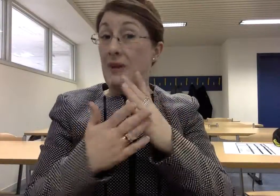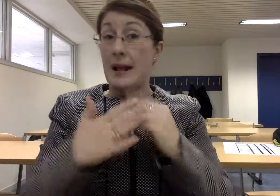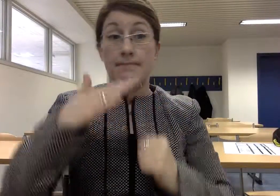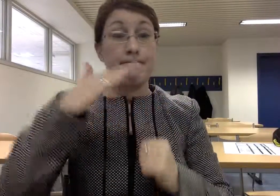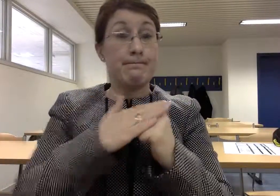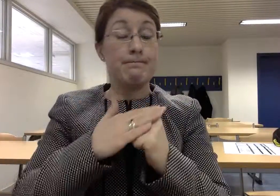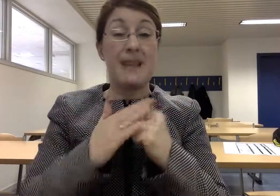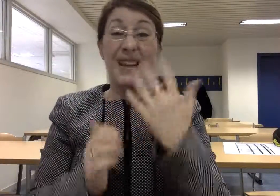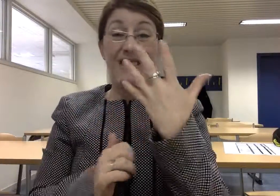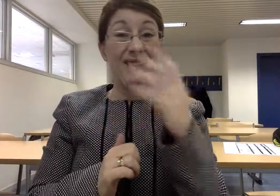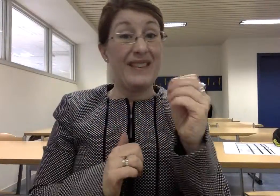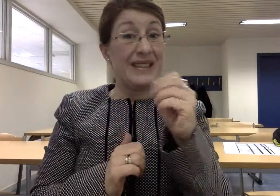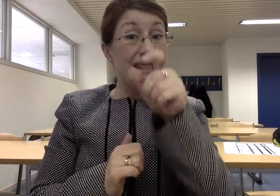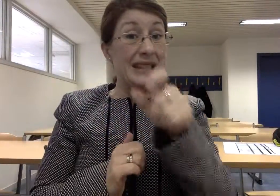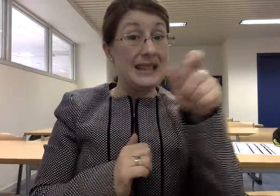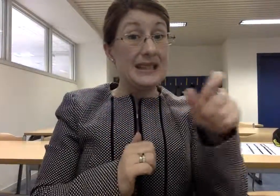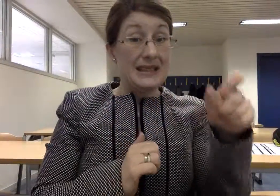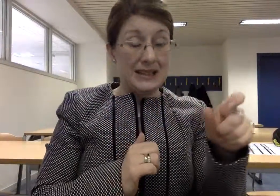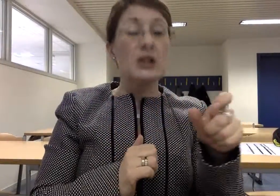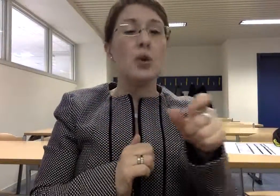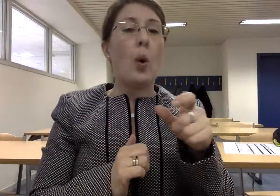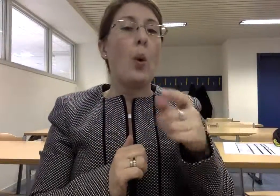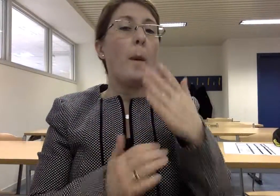can do this this is there in german with english subtitles